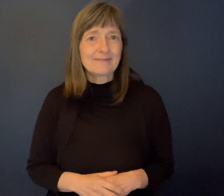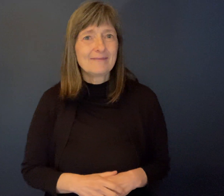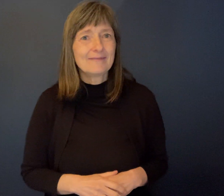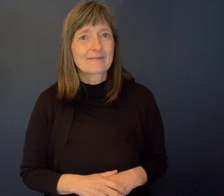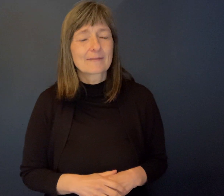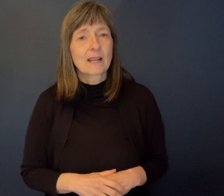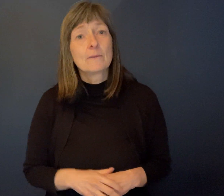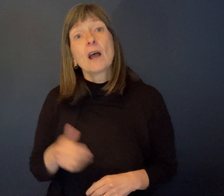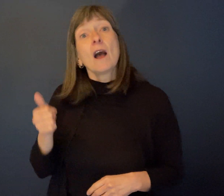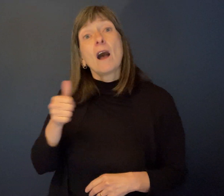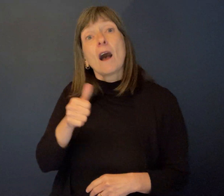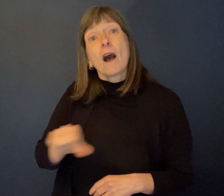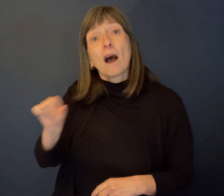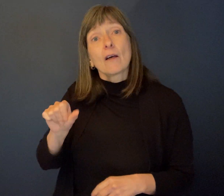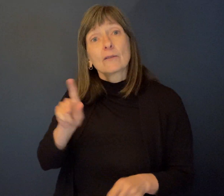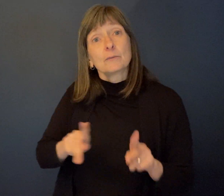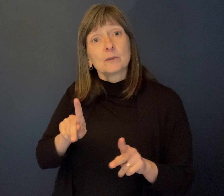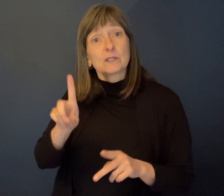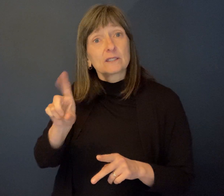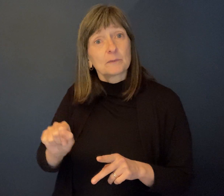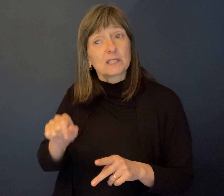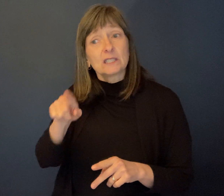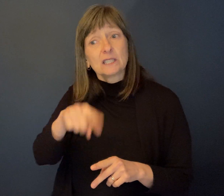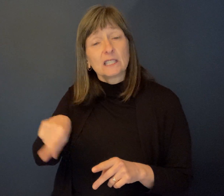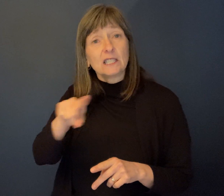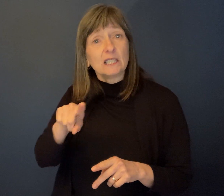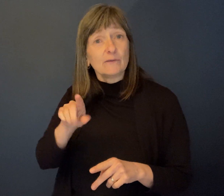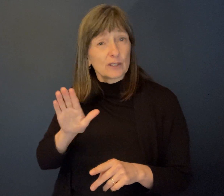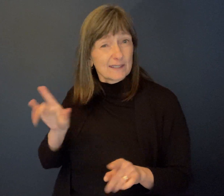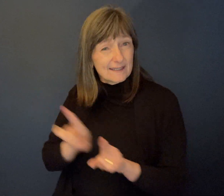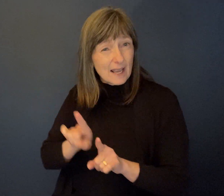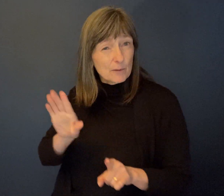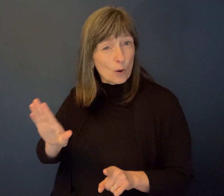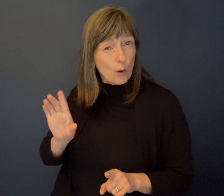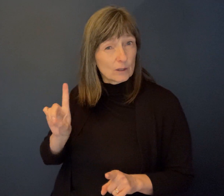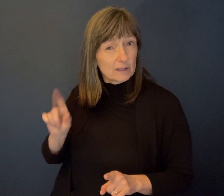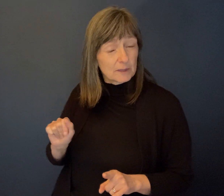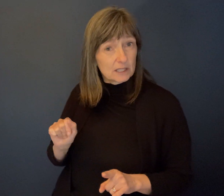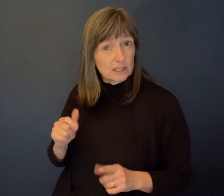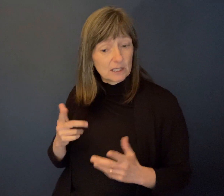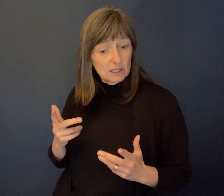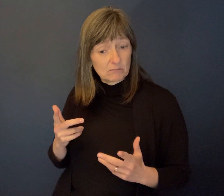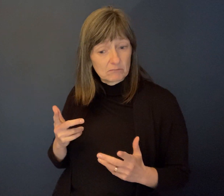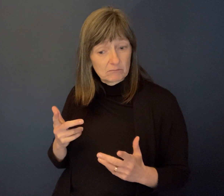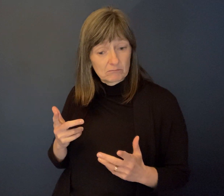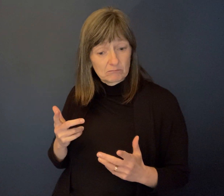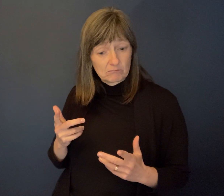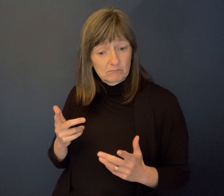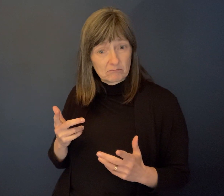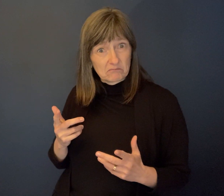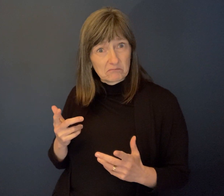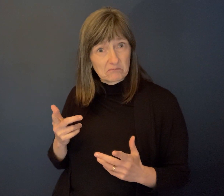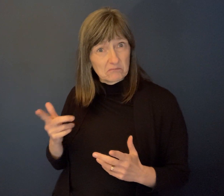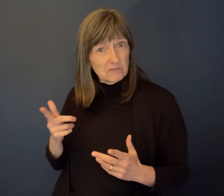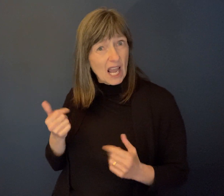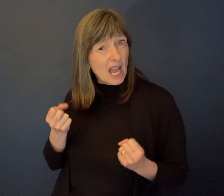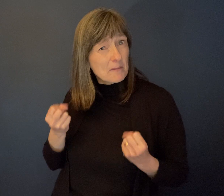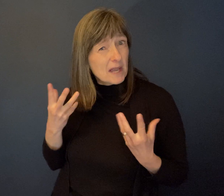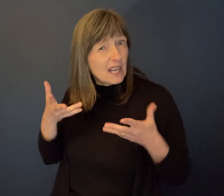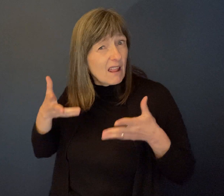disabilities, uh, particularly spina bifida, would you be one of few now if they were telling you in